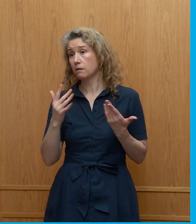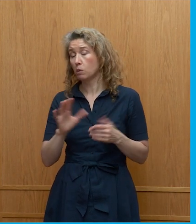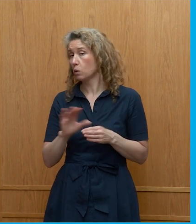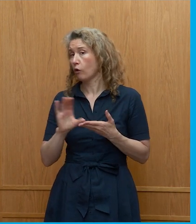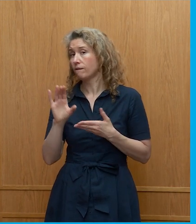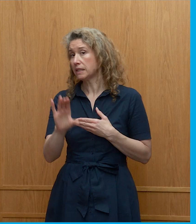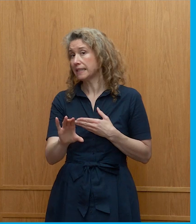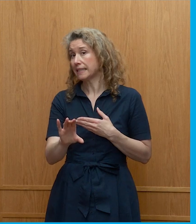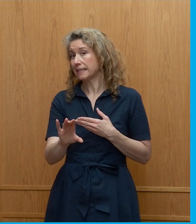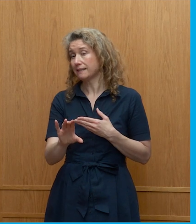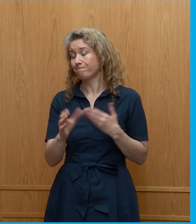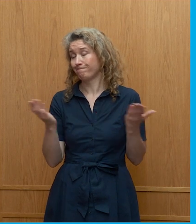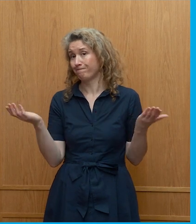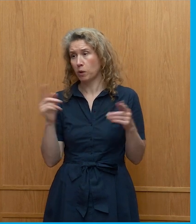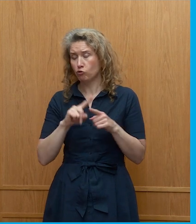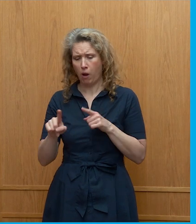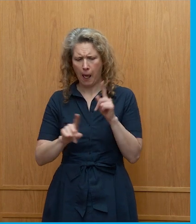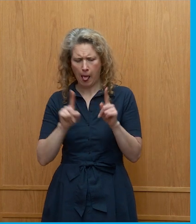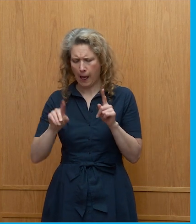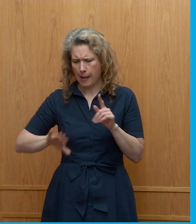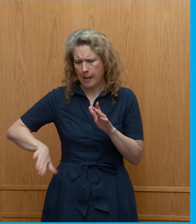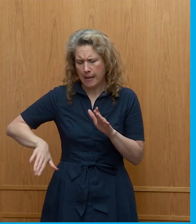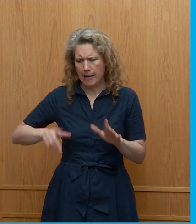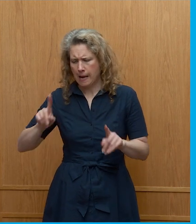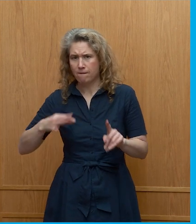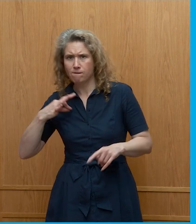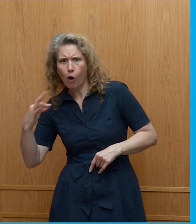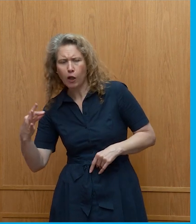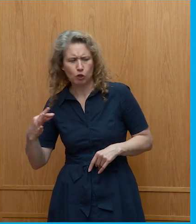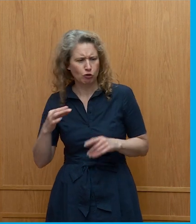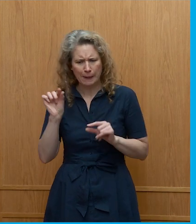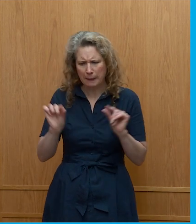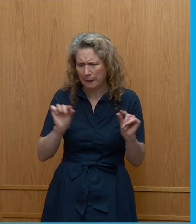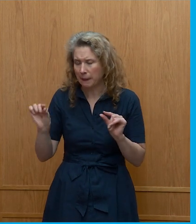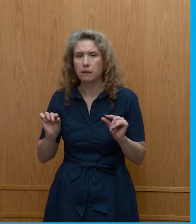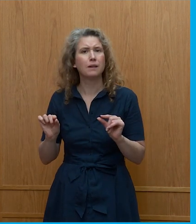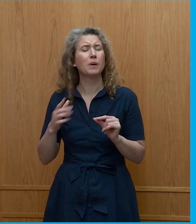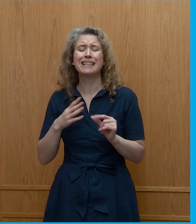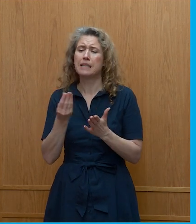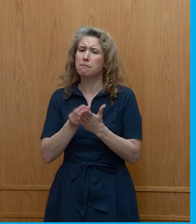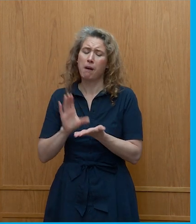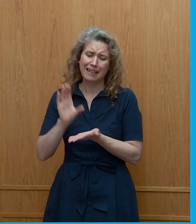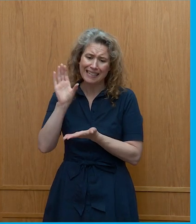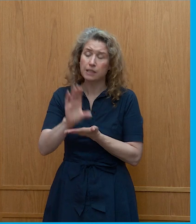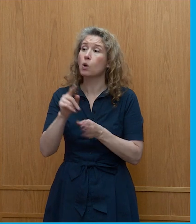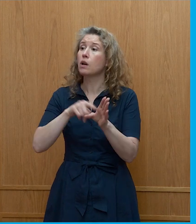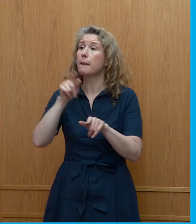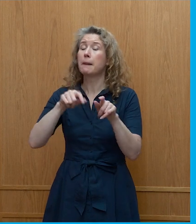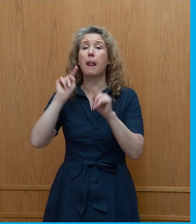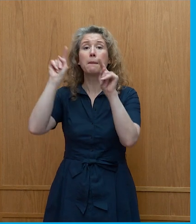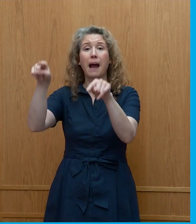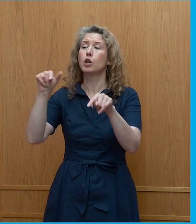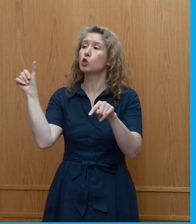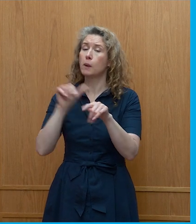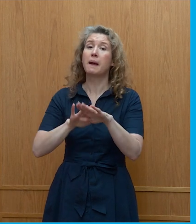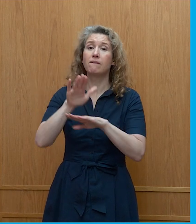we're trying to do it on the side of the desk and voluntarily and somehow we've got to put money there so the young people at the back there should be a